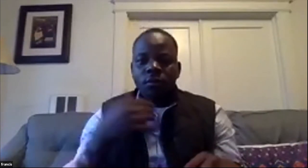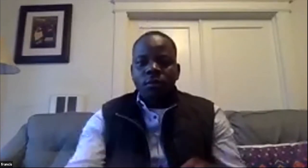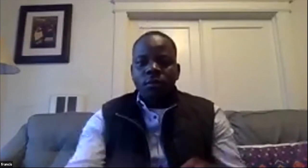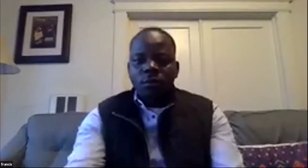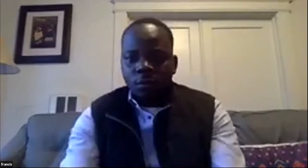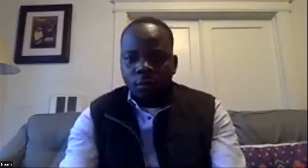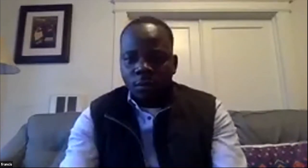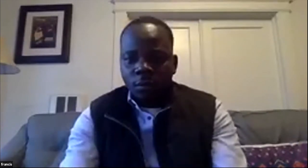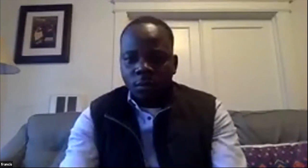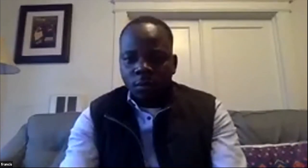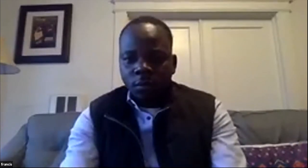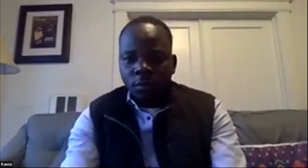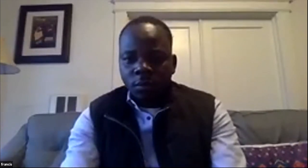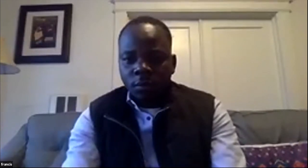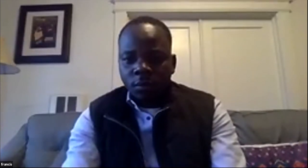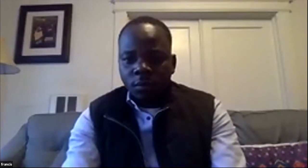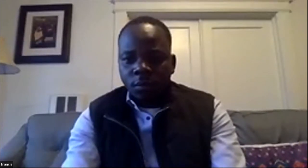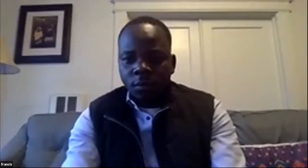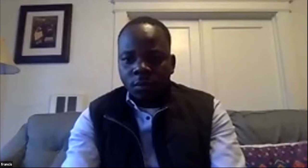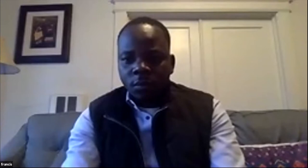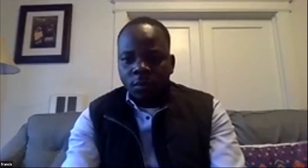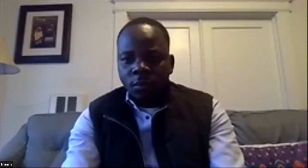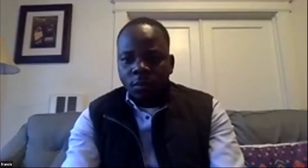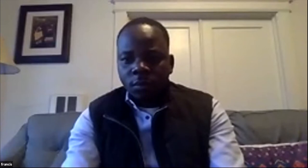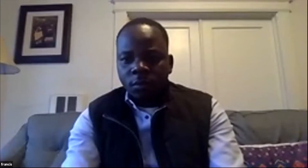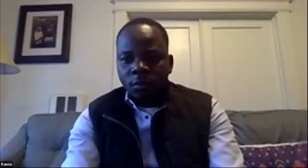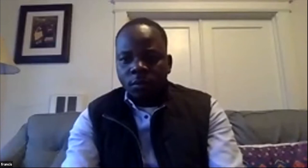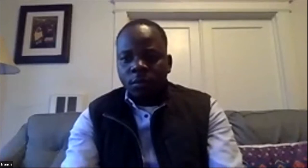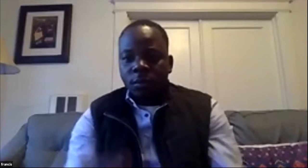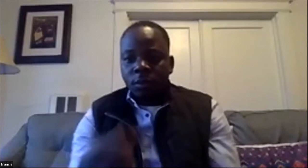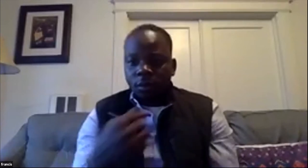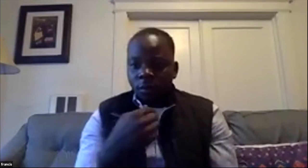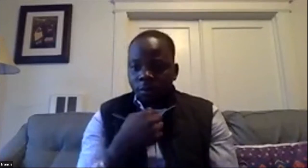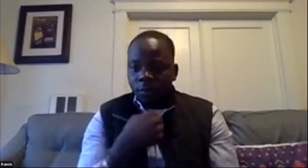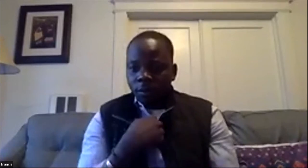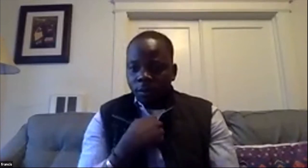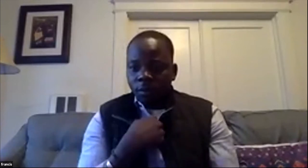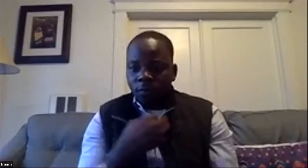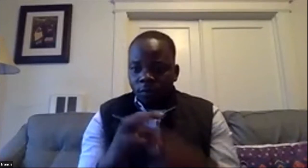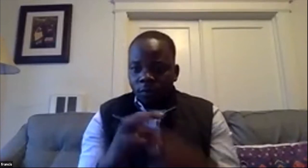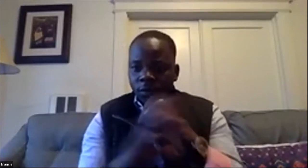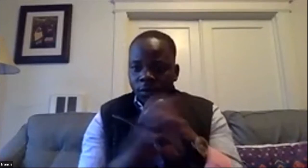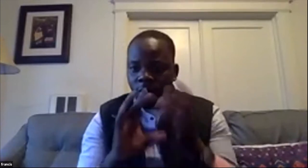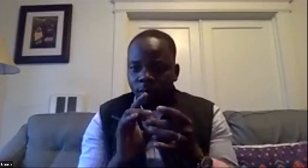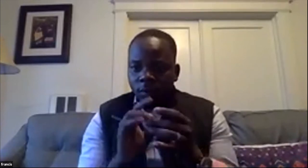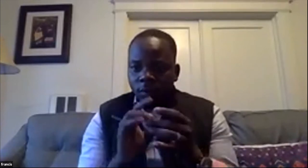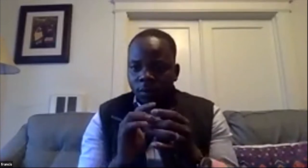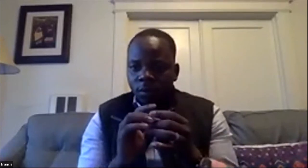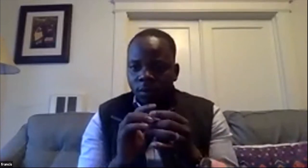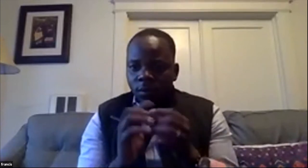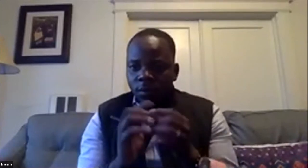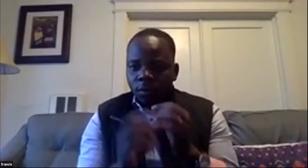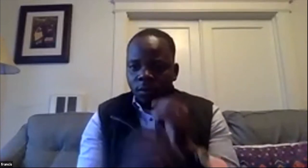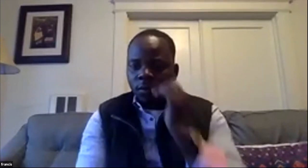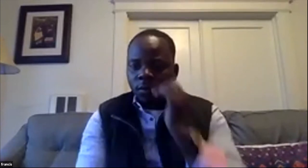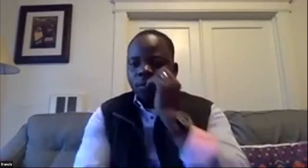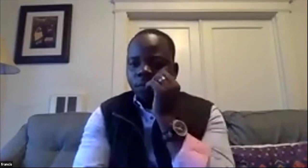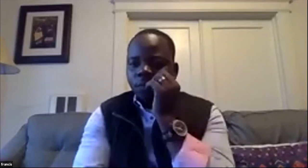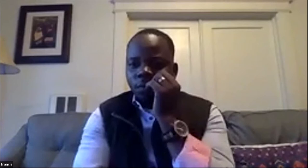um thing for him of the resources so oh so so so christy suggests felicia